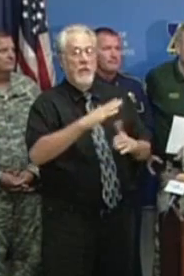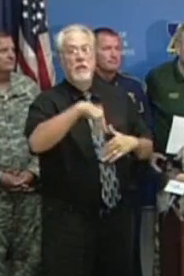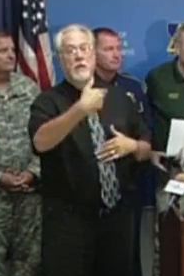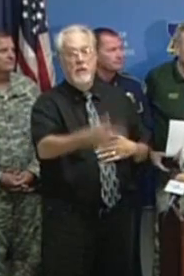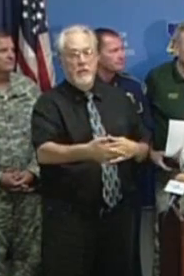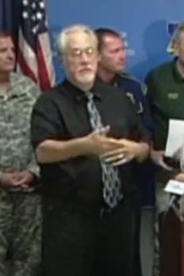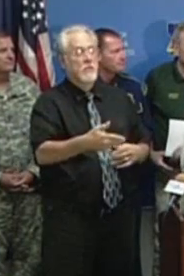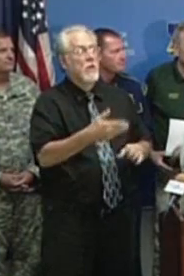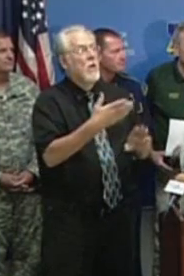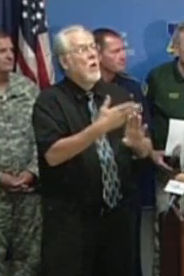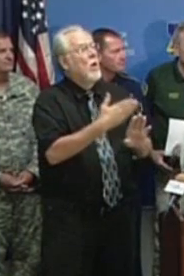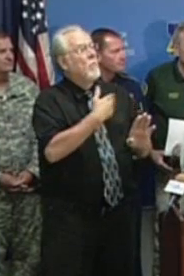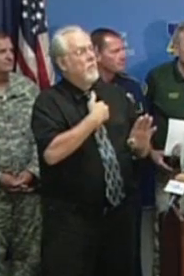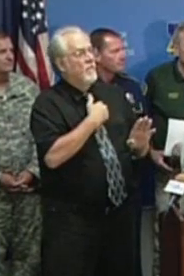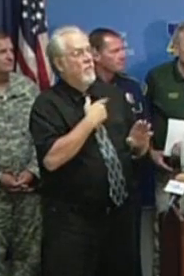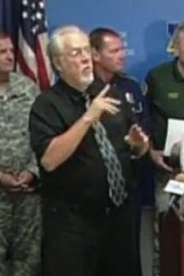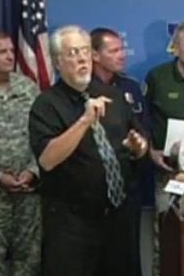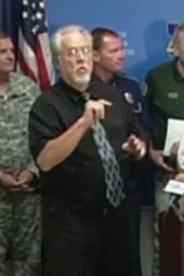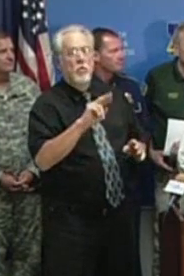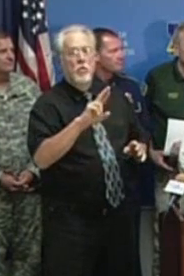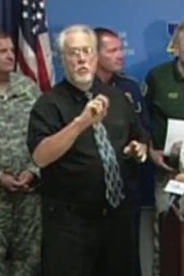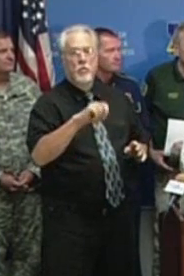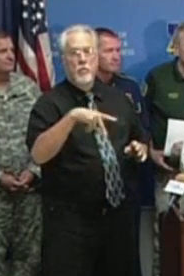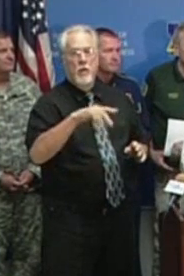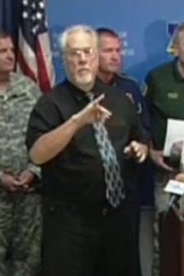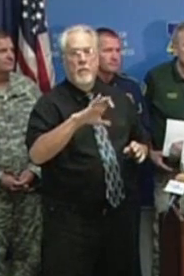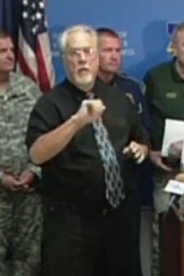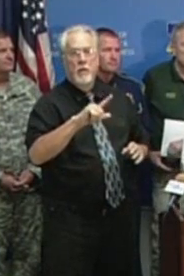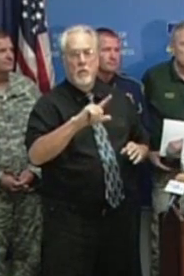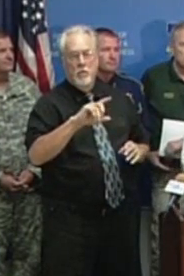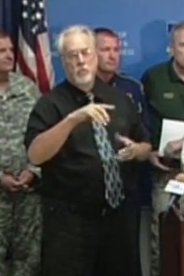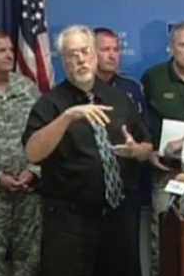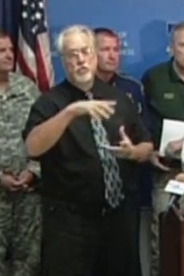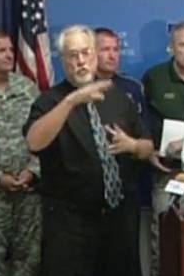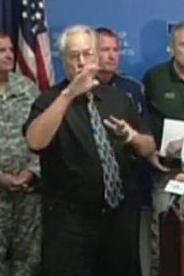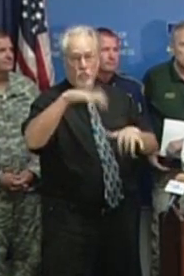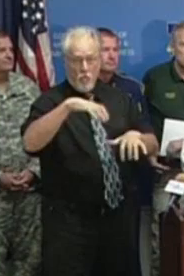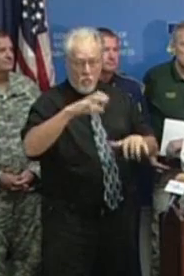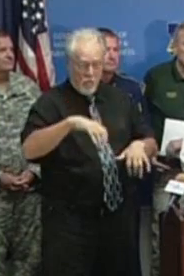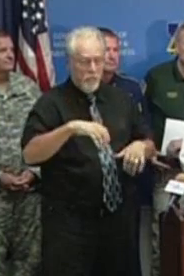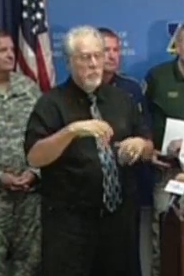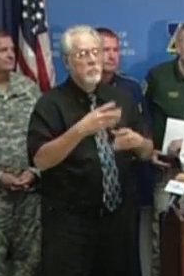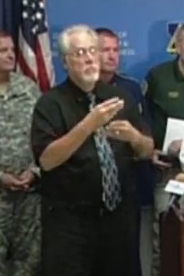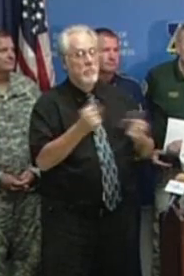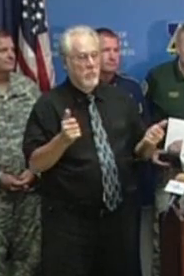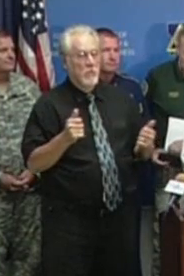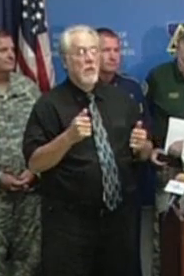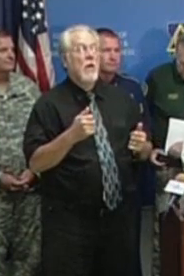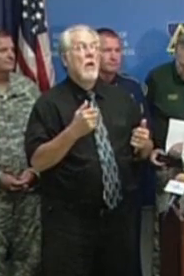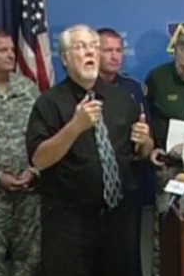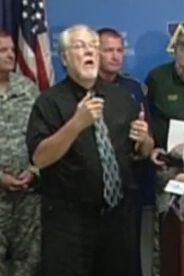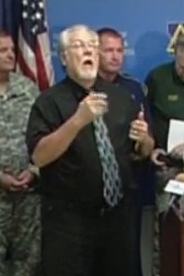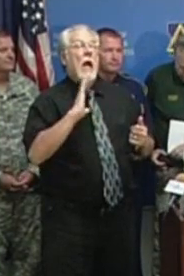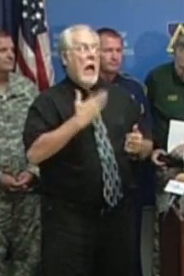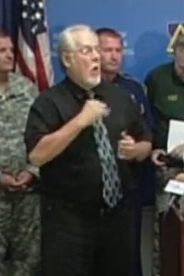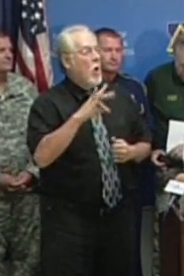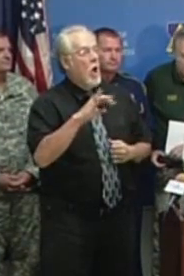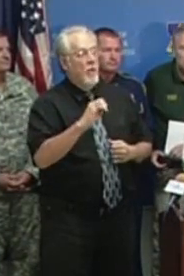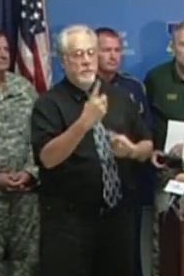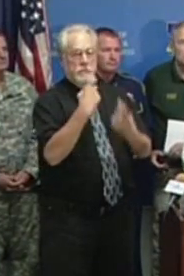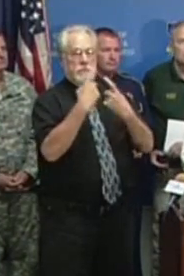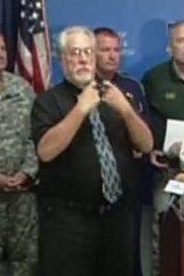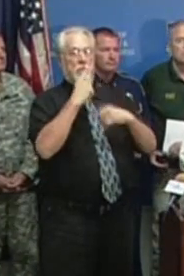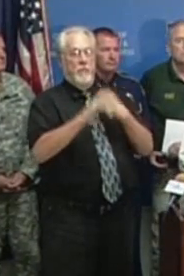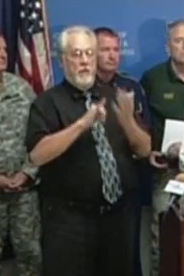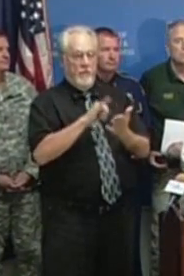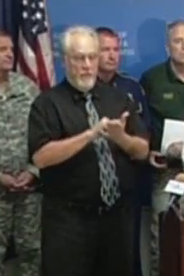Before I get into the tropical storm and the things that we've just discussed, I do want to get one thing out of the way. I know we've received, our office has received several questions